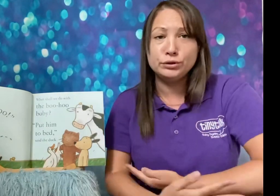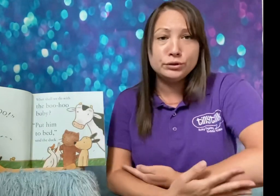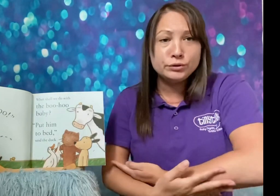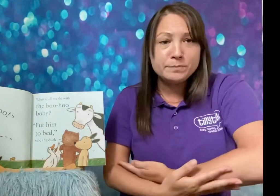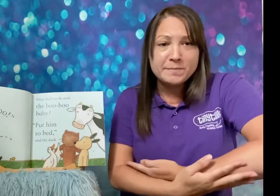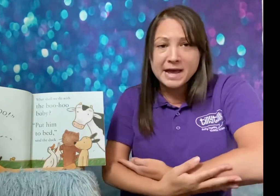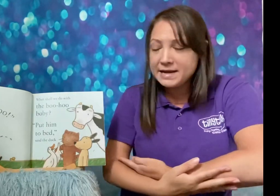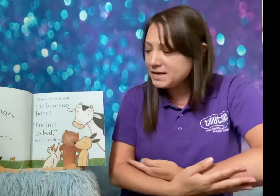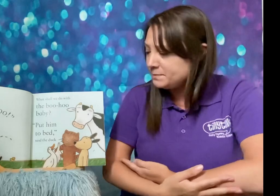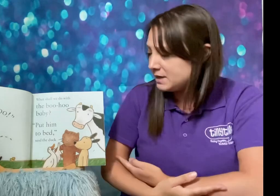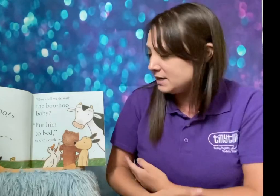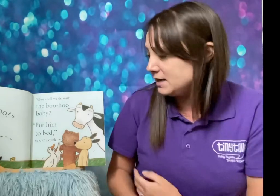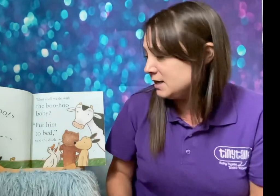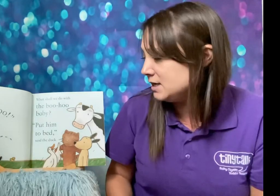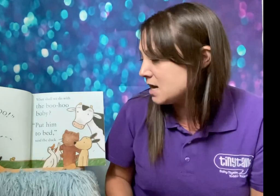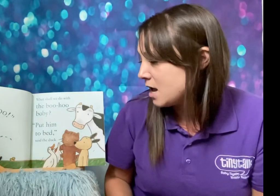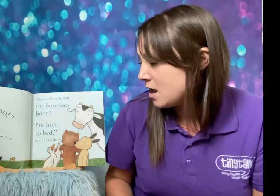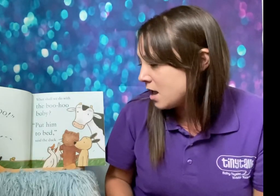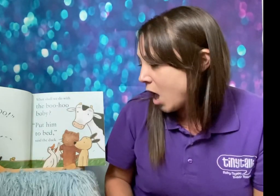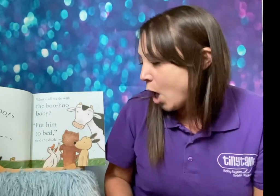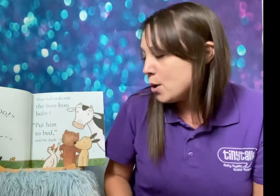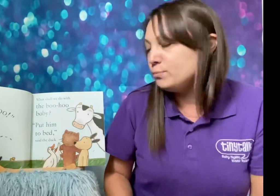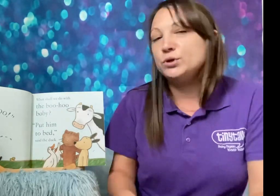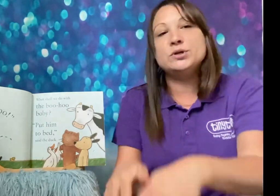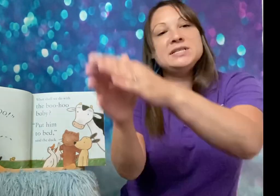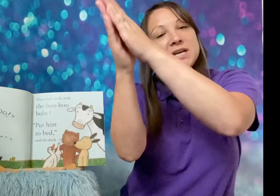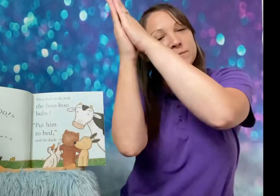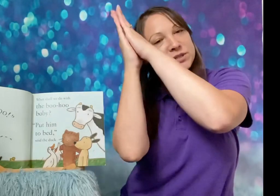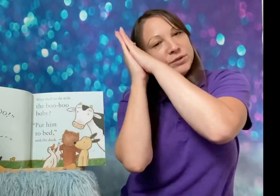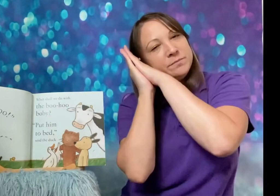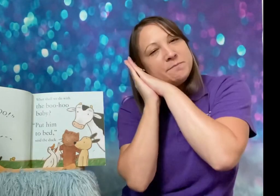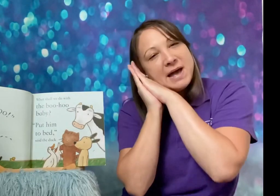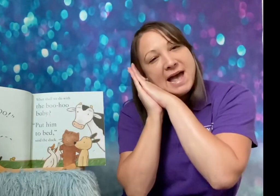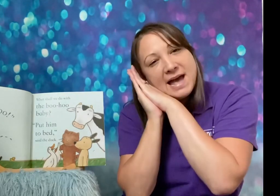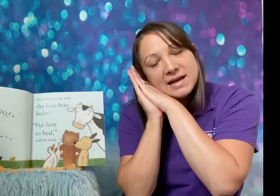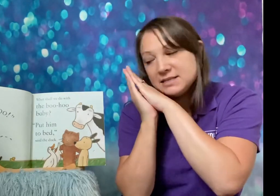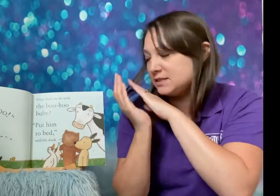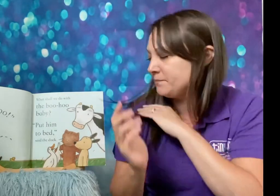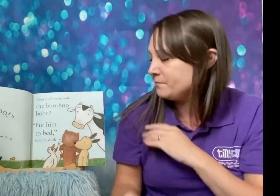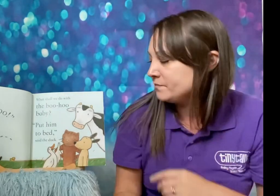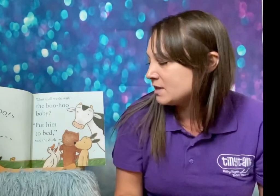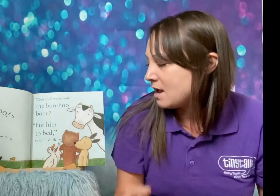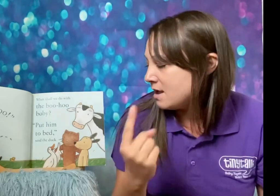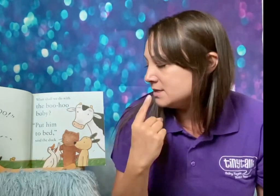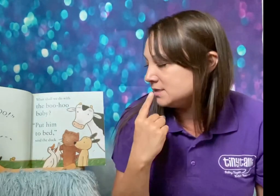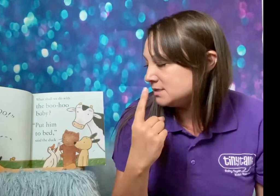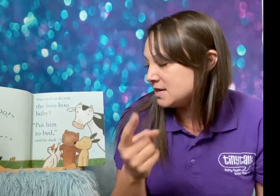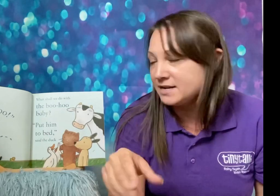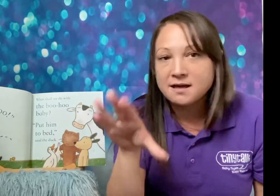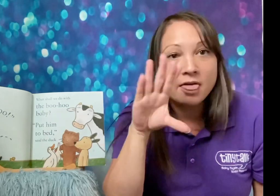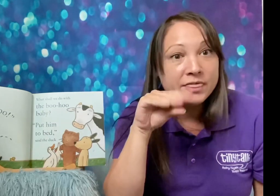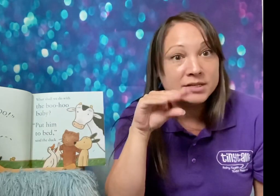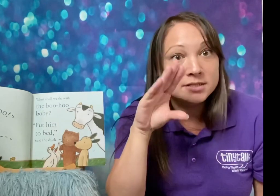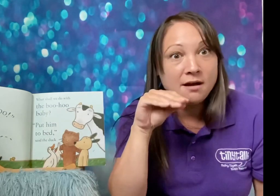baby? Put him to bed said the duck.